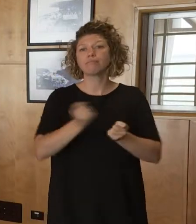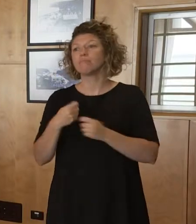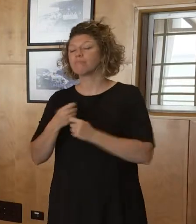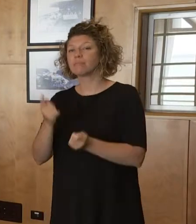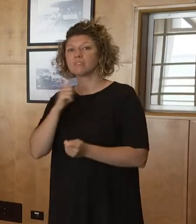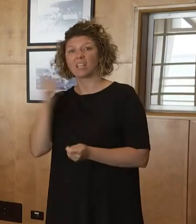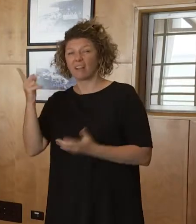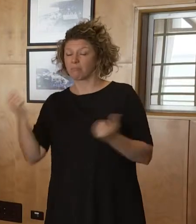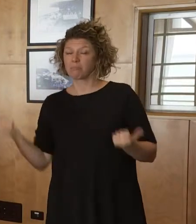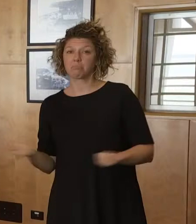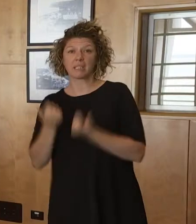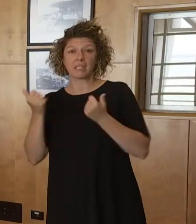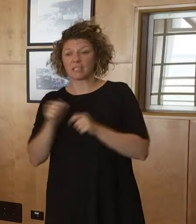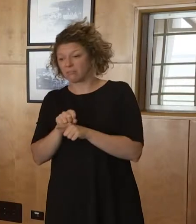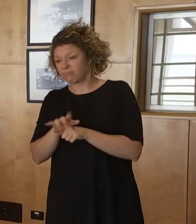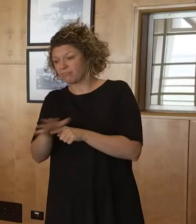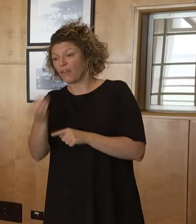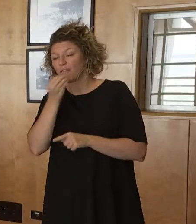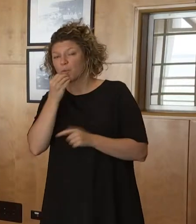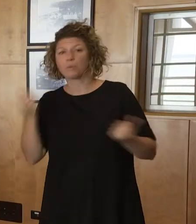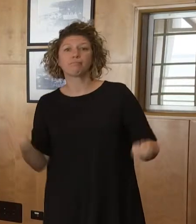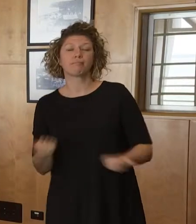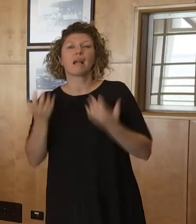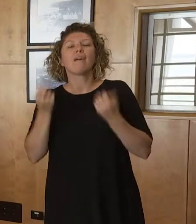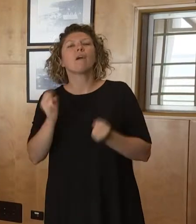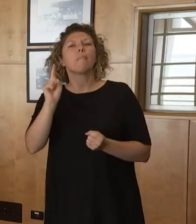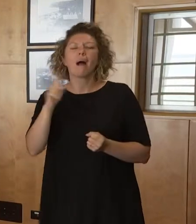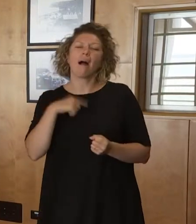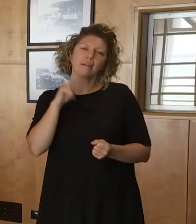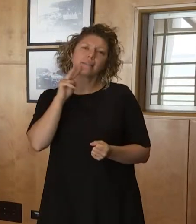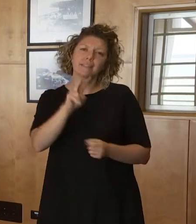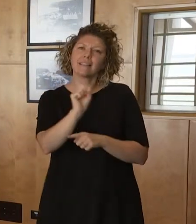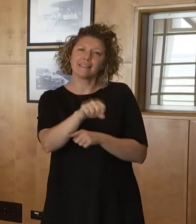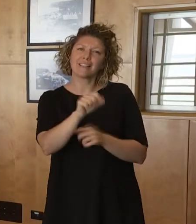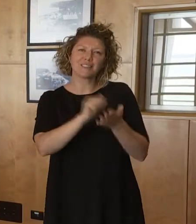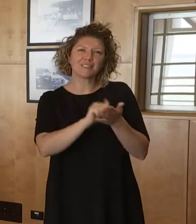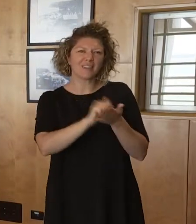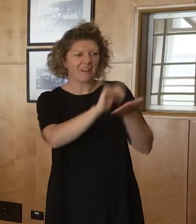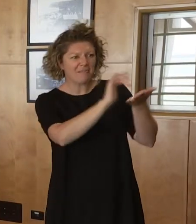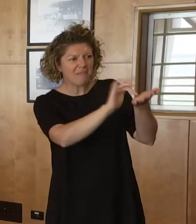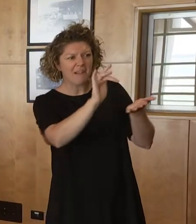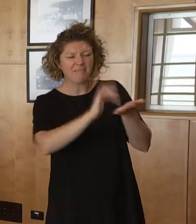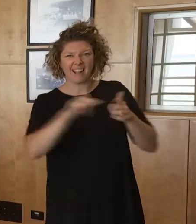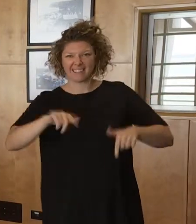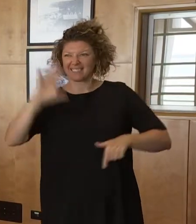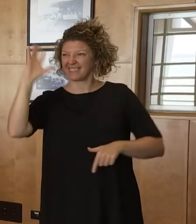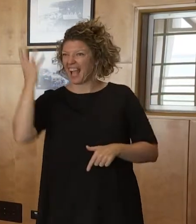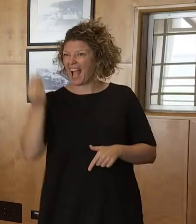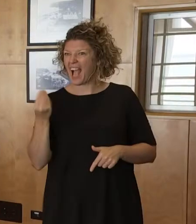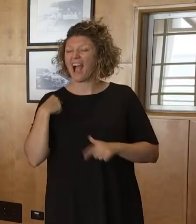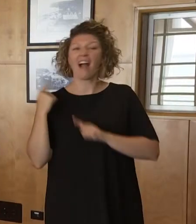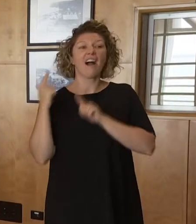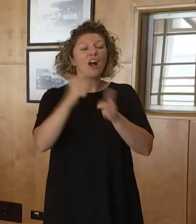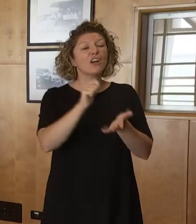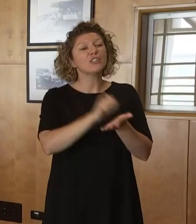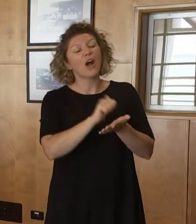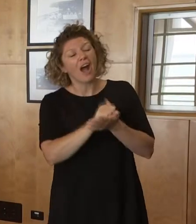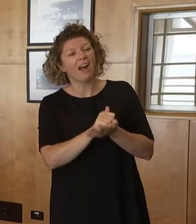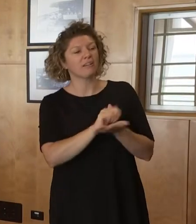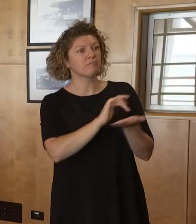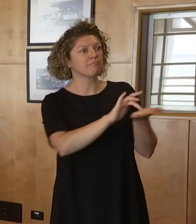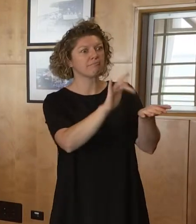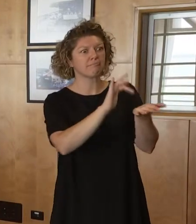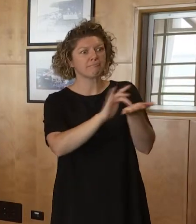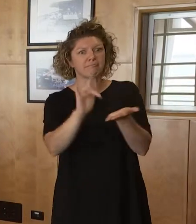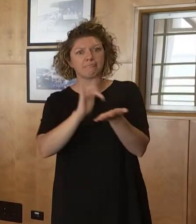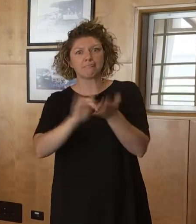advise us they've got many weeks of stock. But we certainly have seen a big impact in Darwin. I know I was at local supermarket this morning and there was